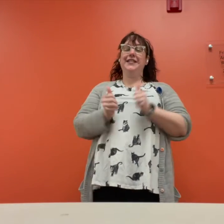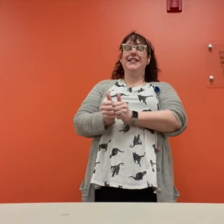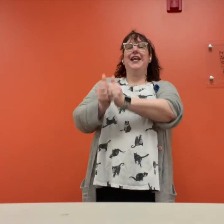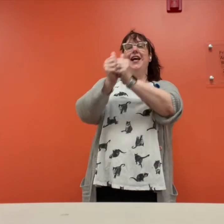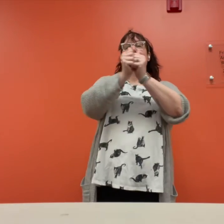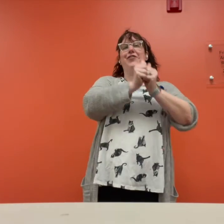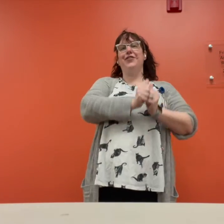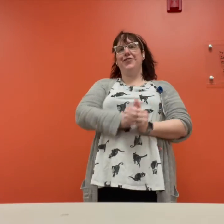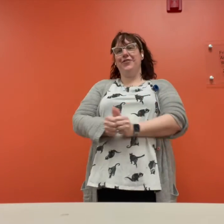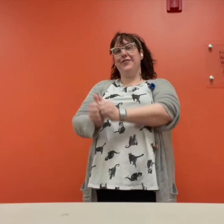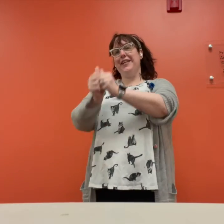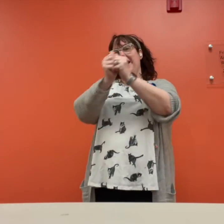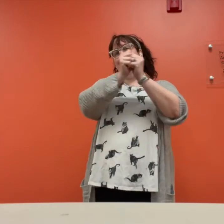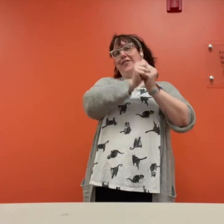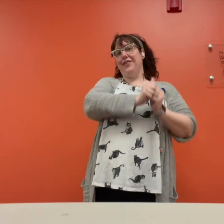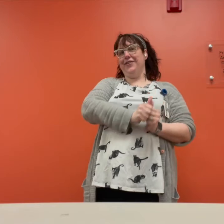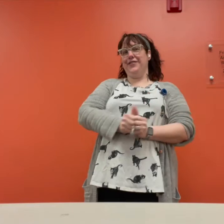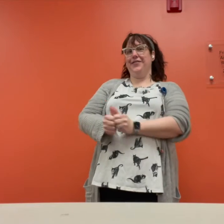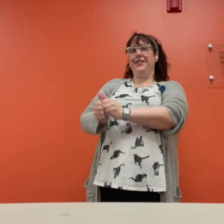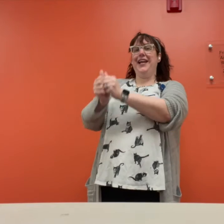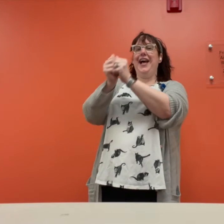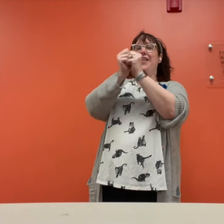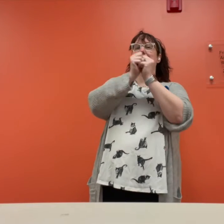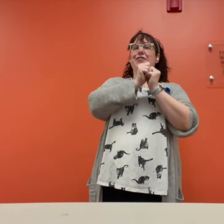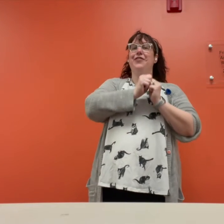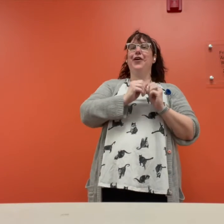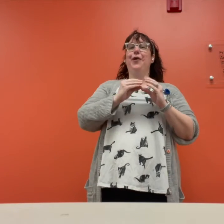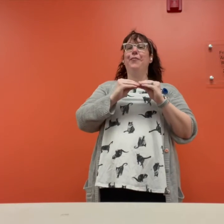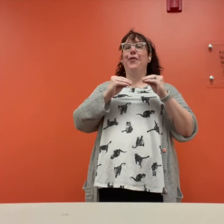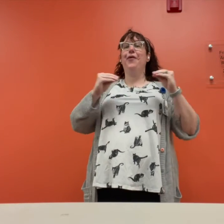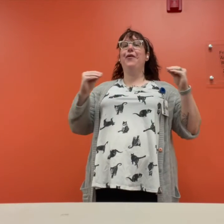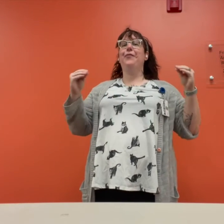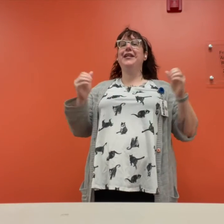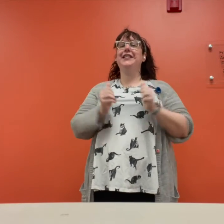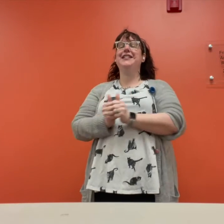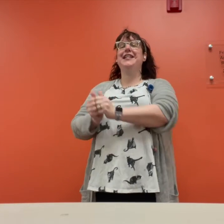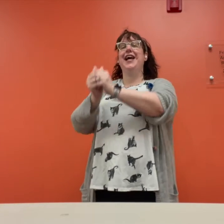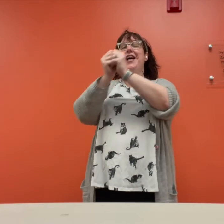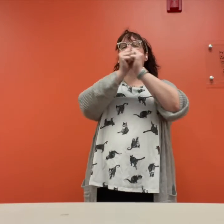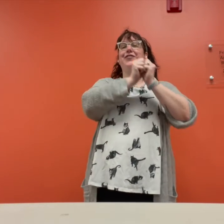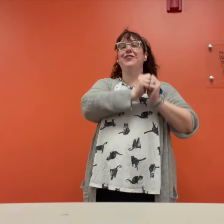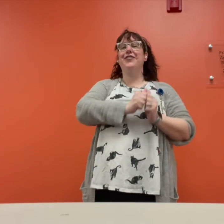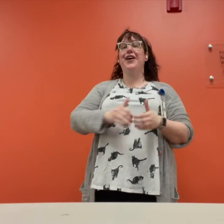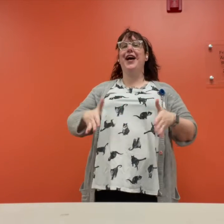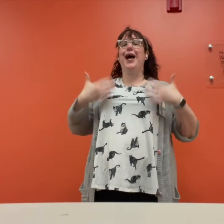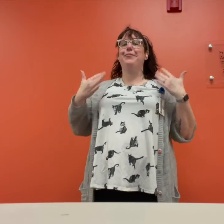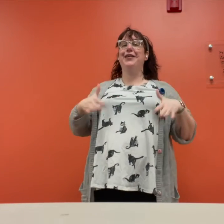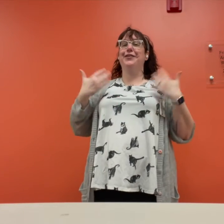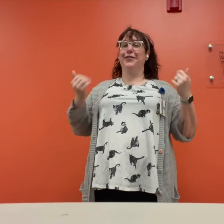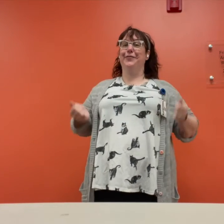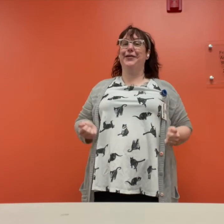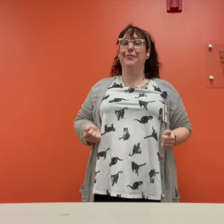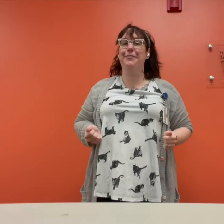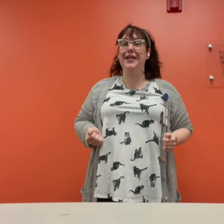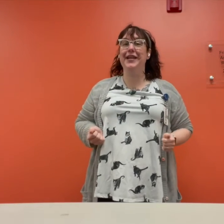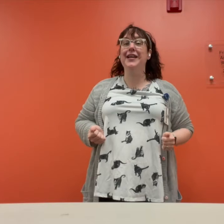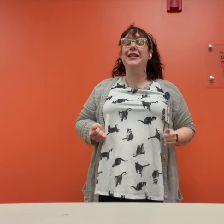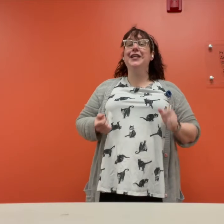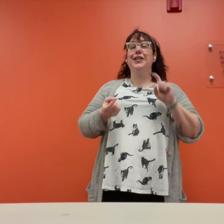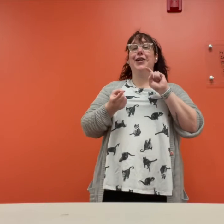together, together, together. The more we get together, the happier we'll be. Cause